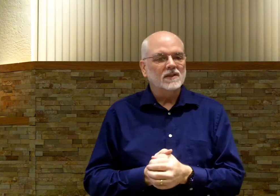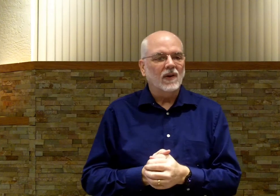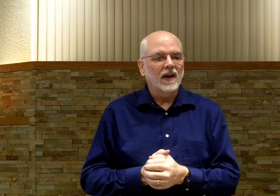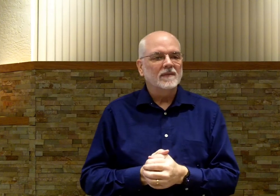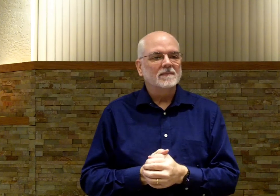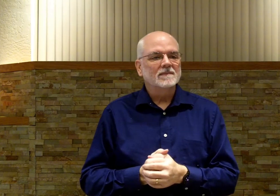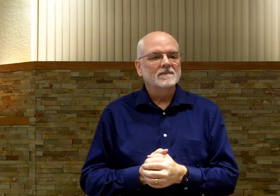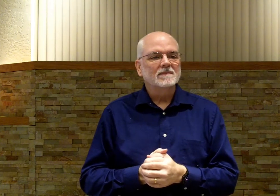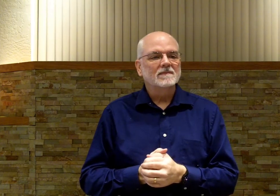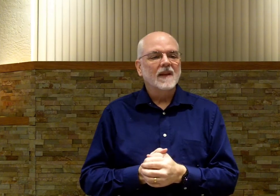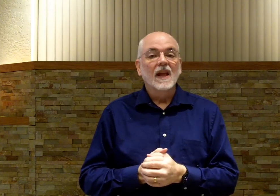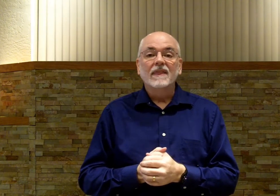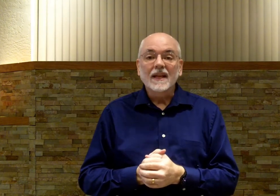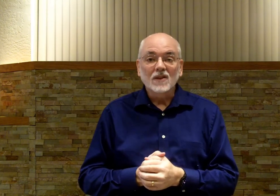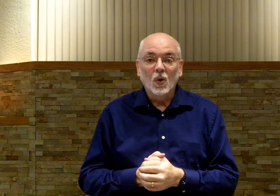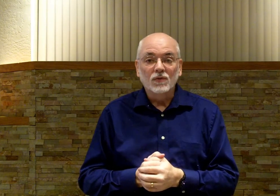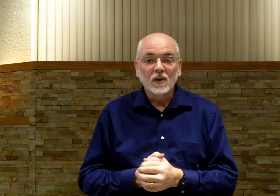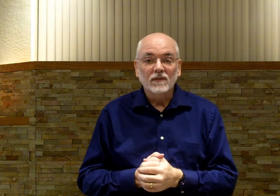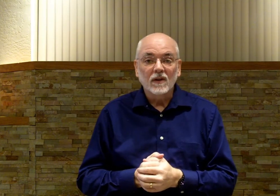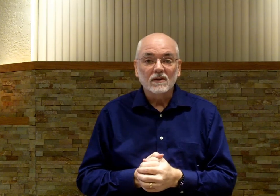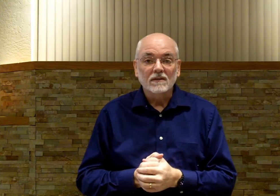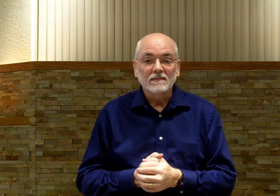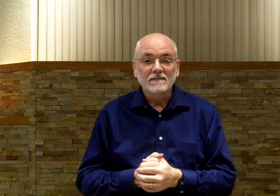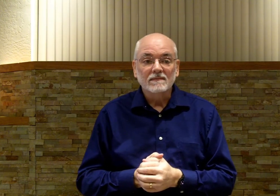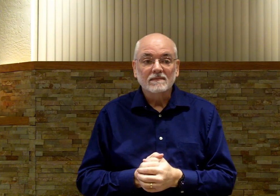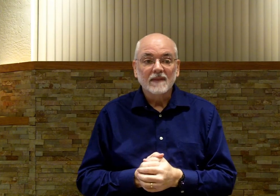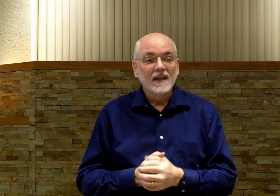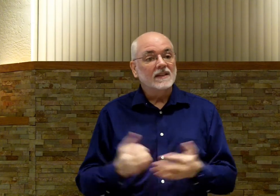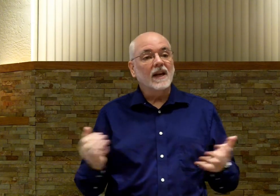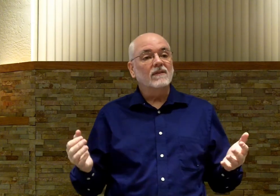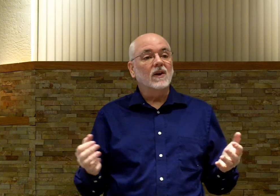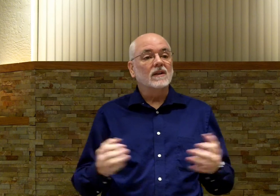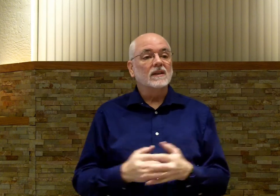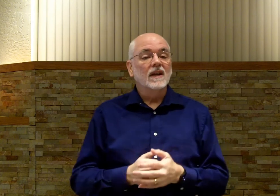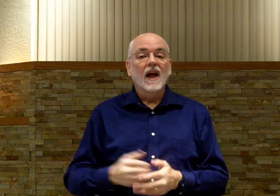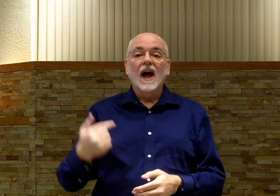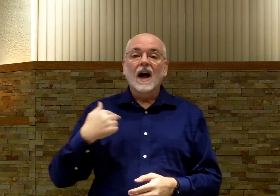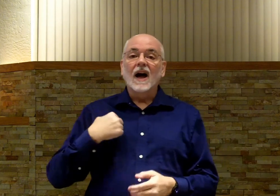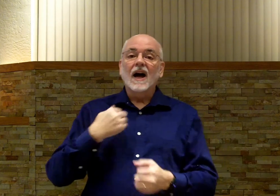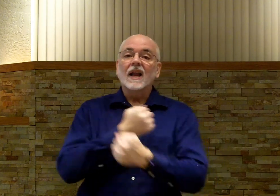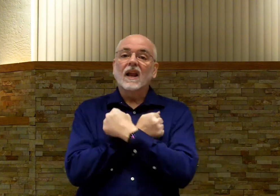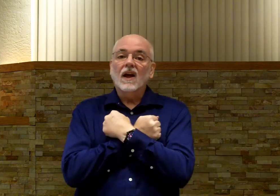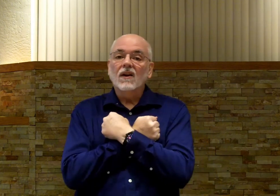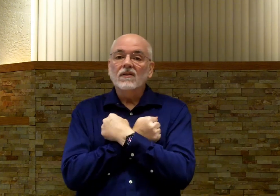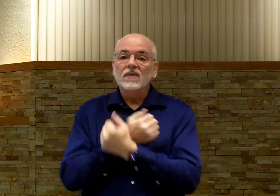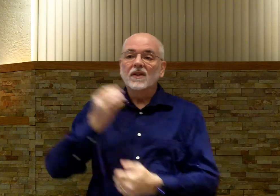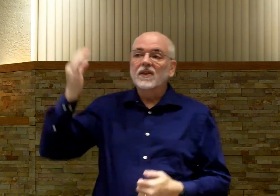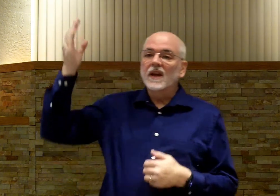fine. That's the whole first verse. Second verse. I love thee.